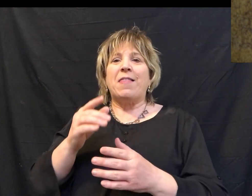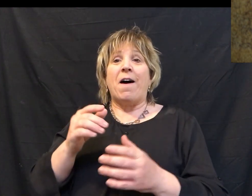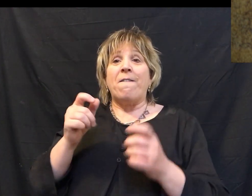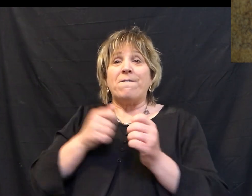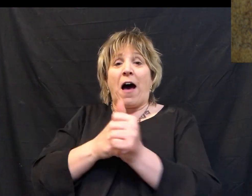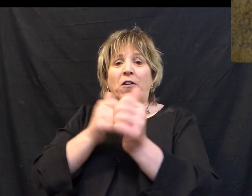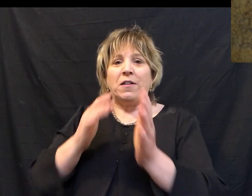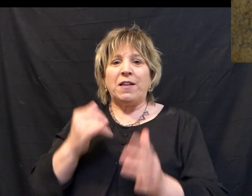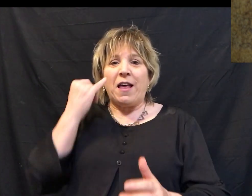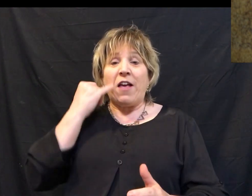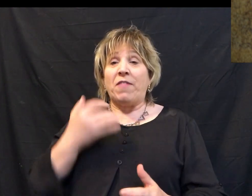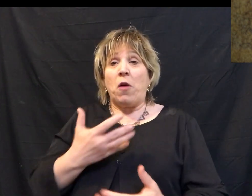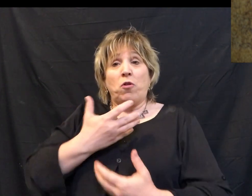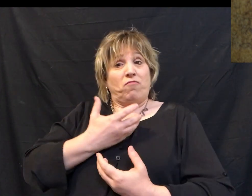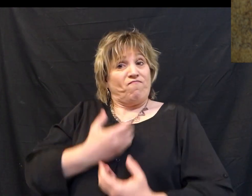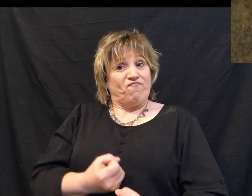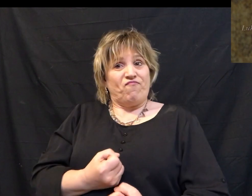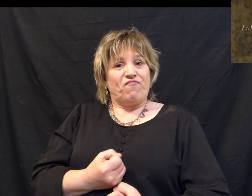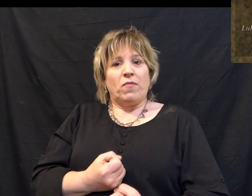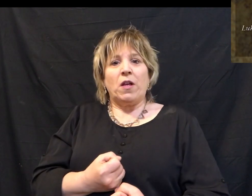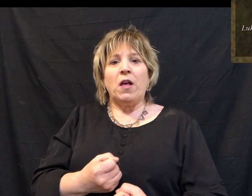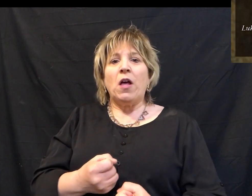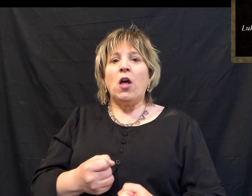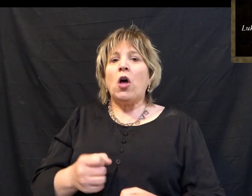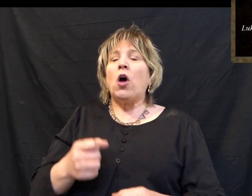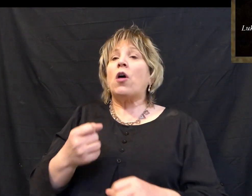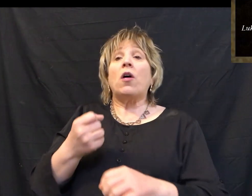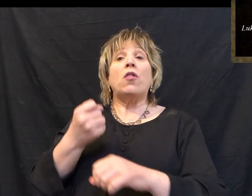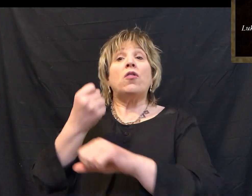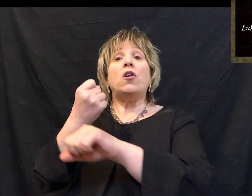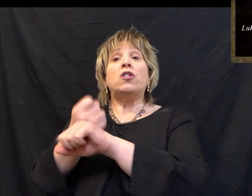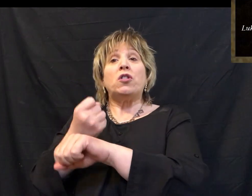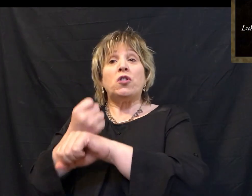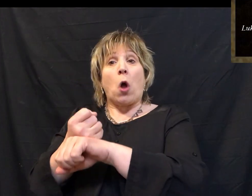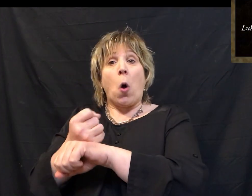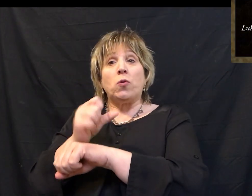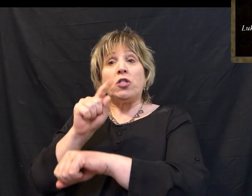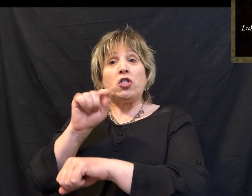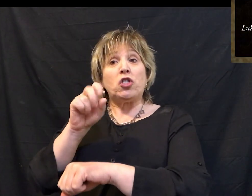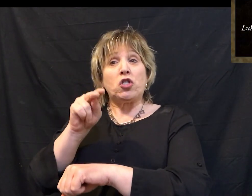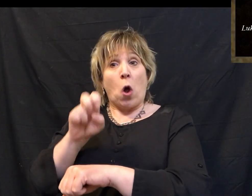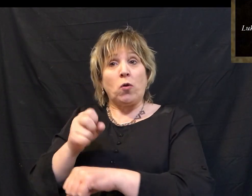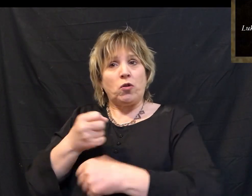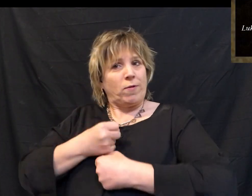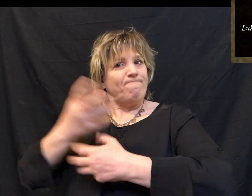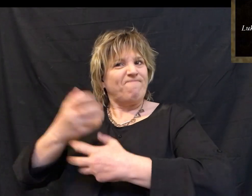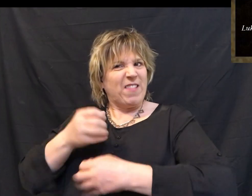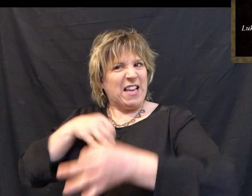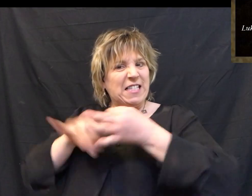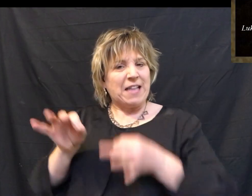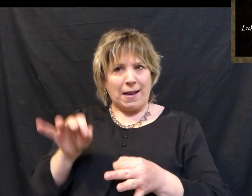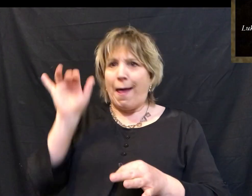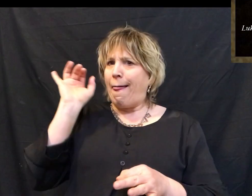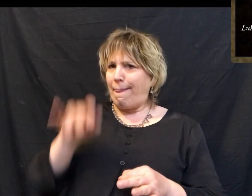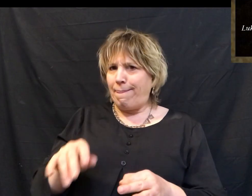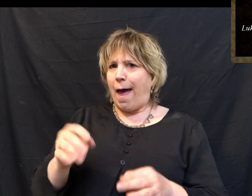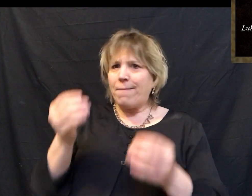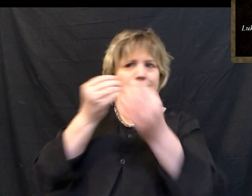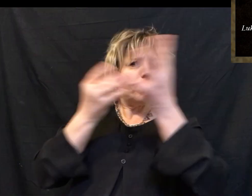Jesus' reply was? He said, they were to keep silent, the stones would cry out. This was a